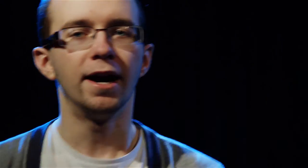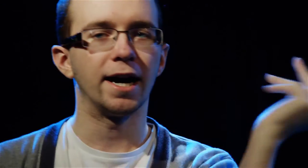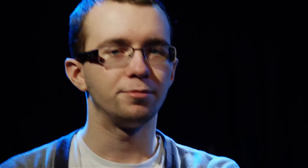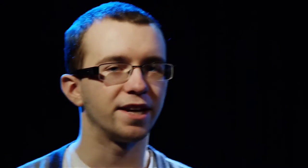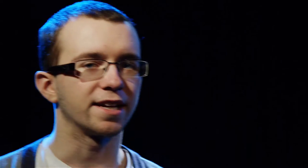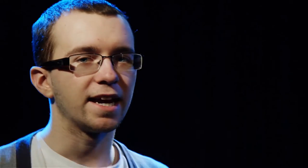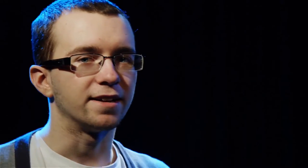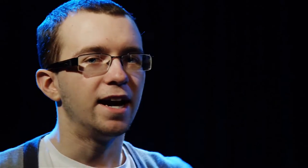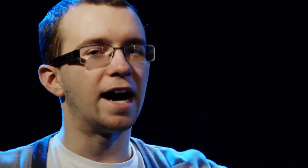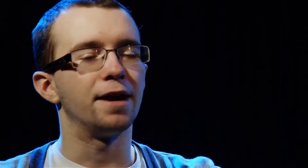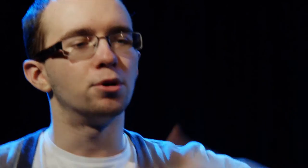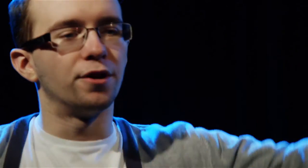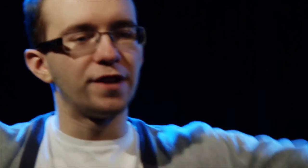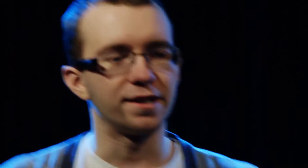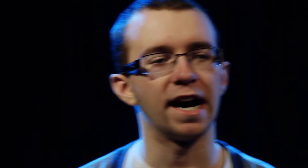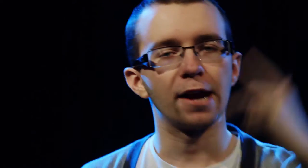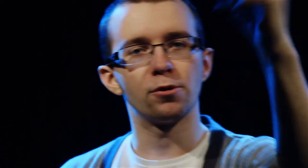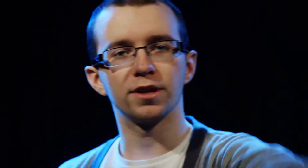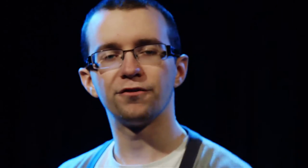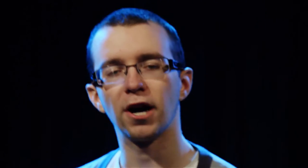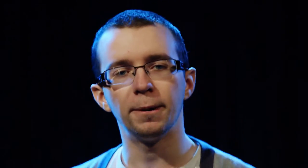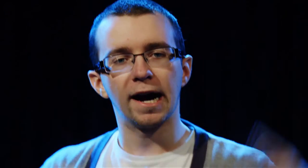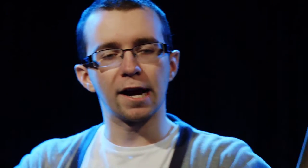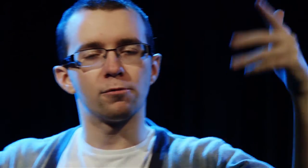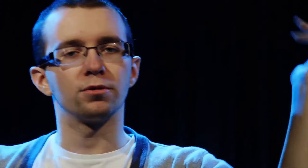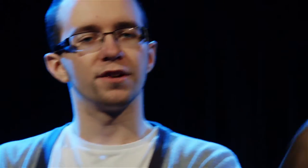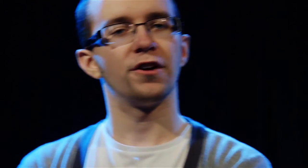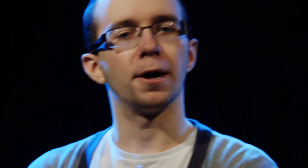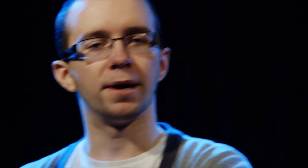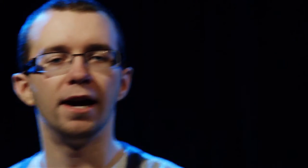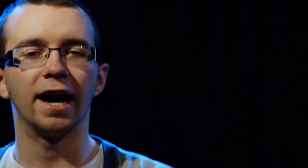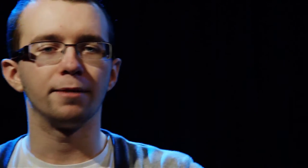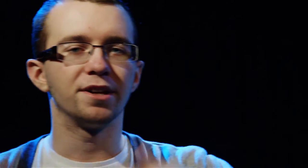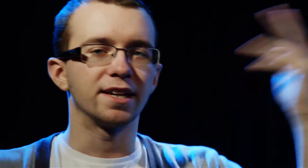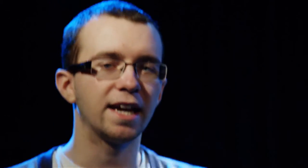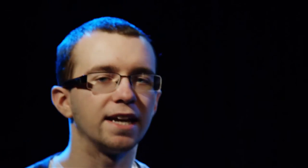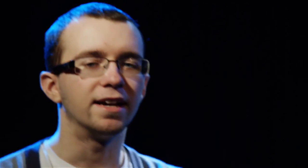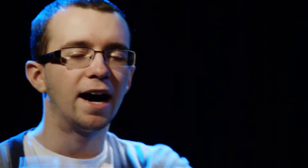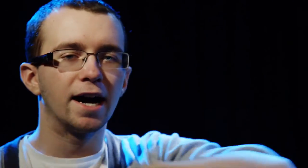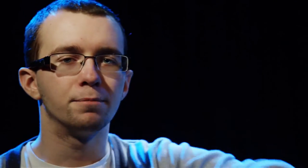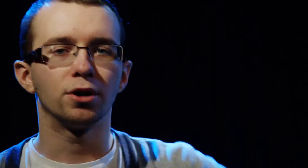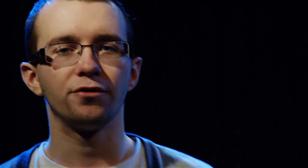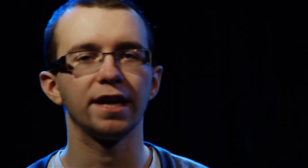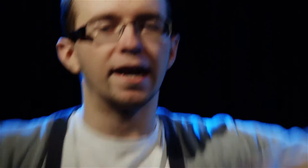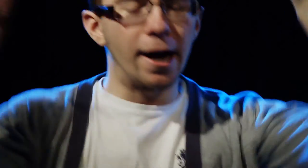I'm dedicated, I'm motivated. I won't give up, I won't give up, I'm dedicated, I'm motivated. I